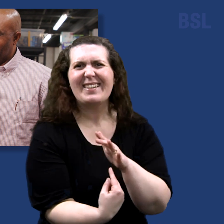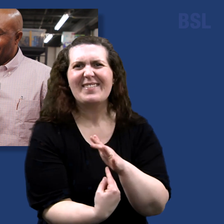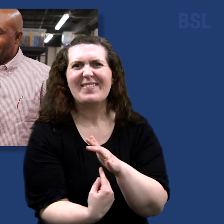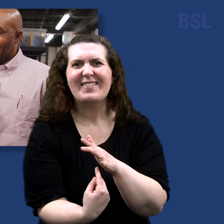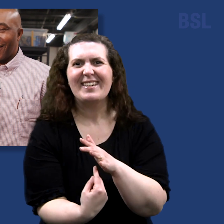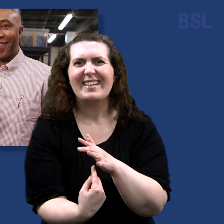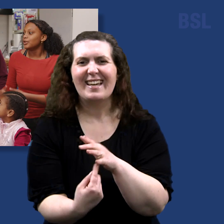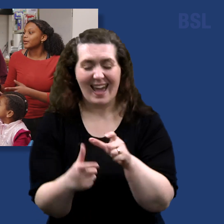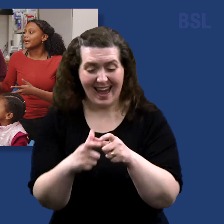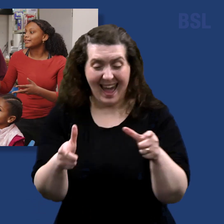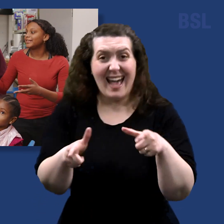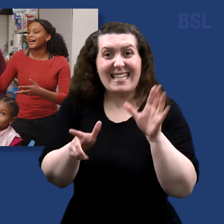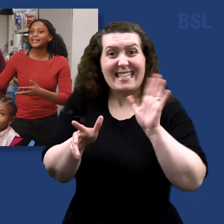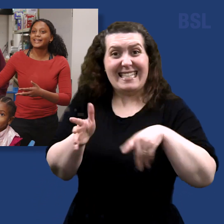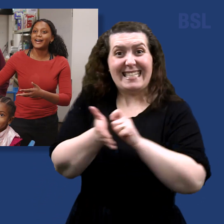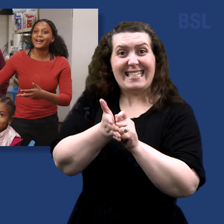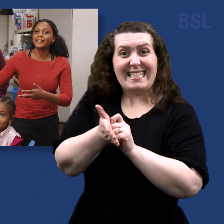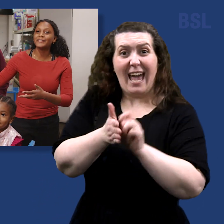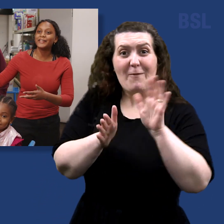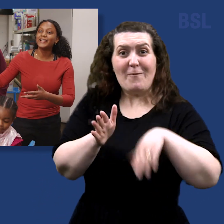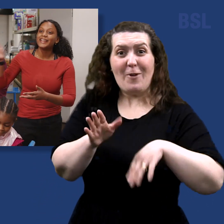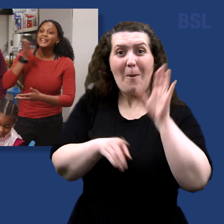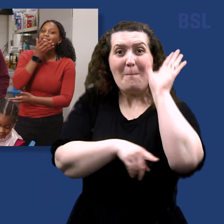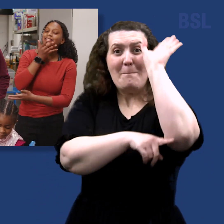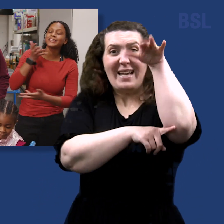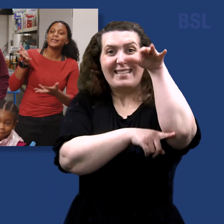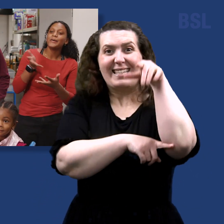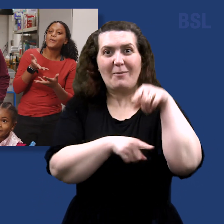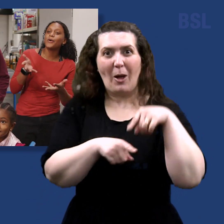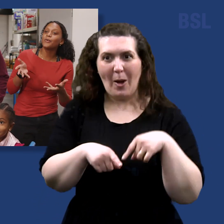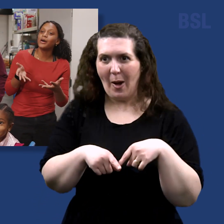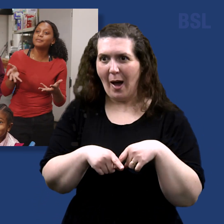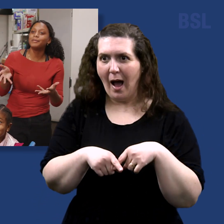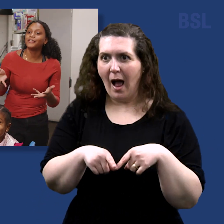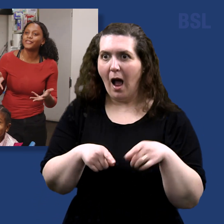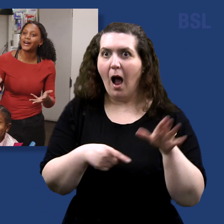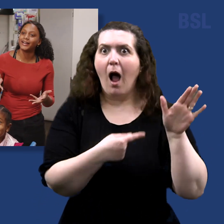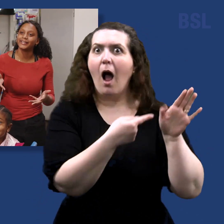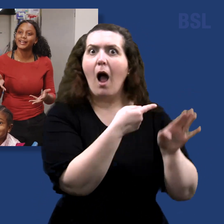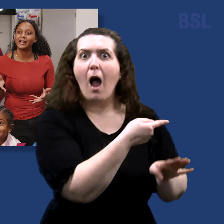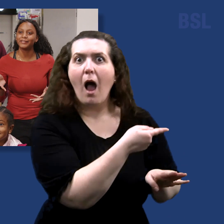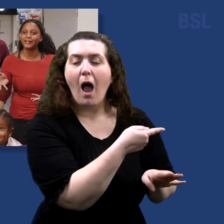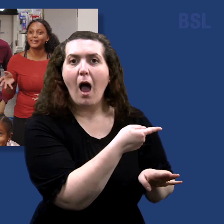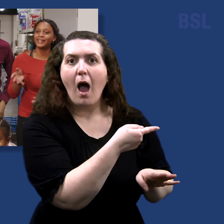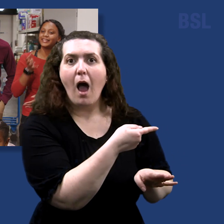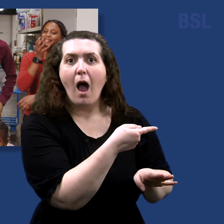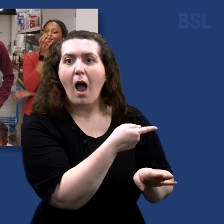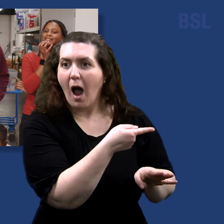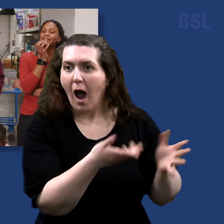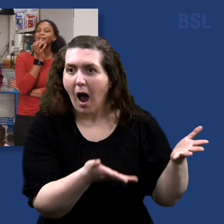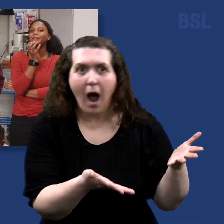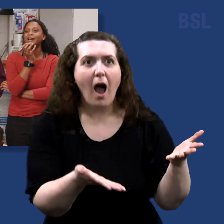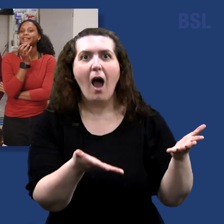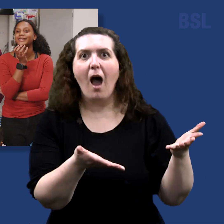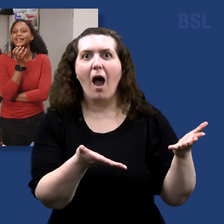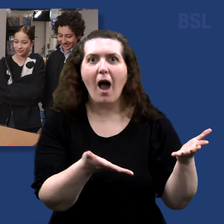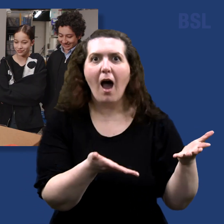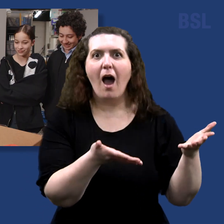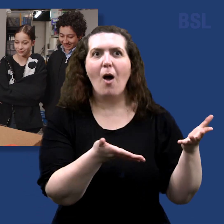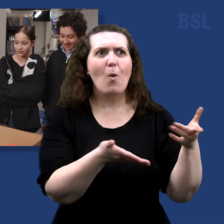received them. Look at that car! It's just... Who wants to fun about that? It's just too amazing. I think it's